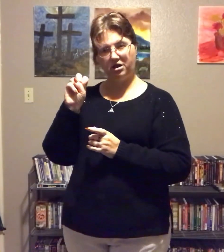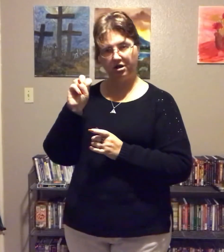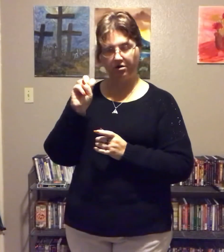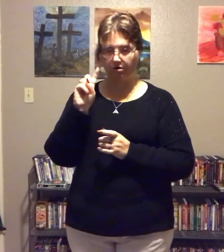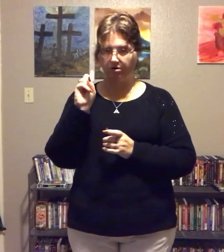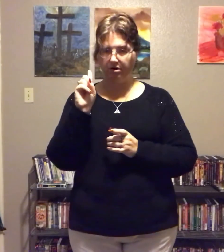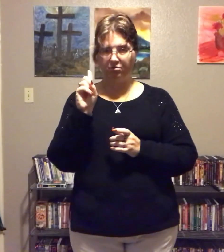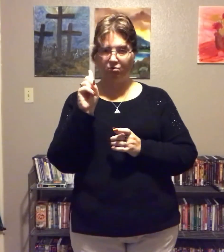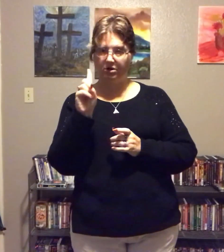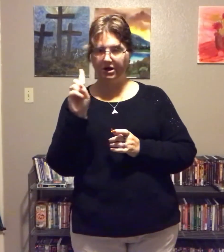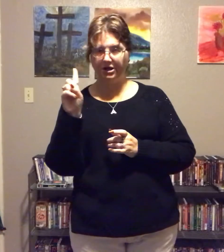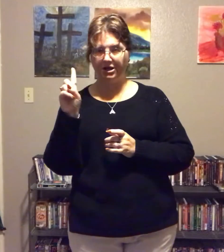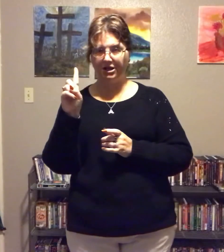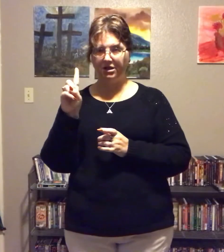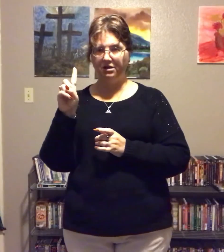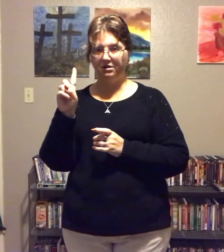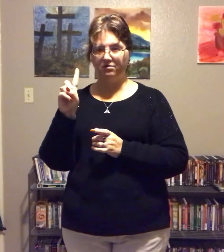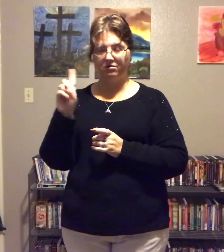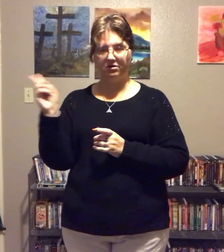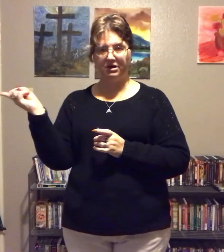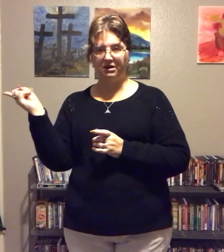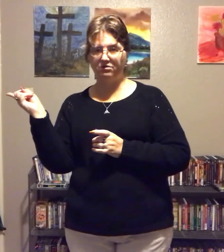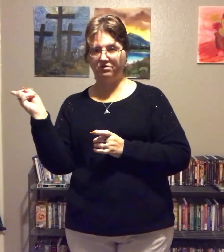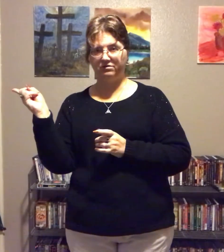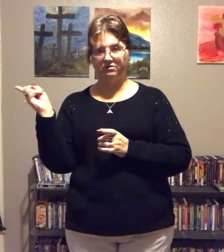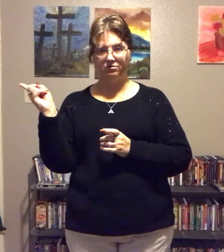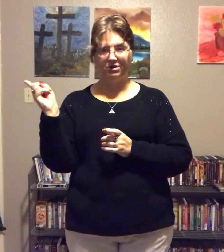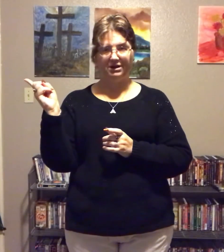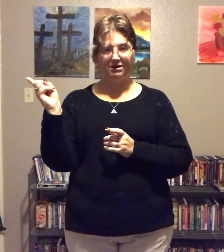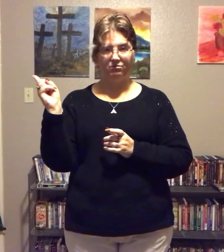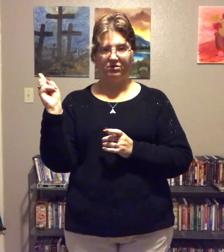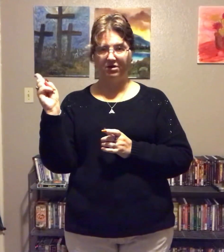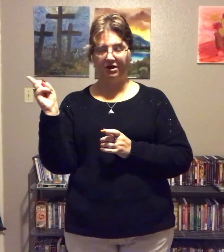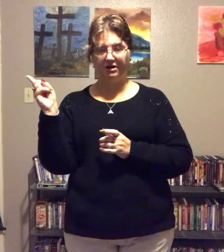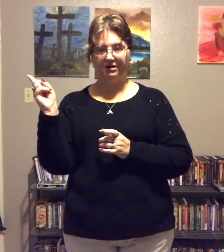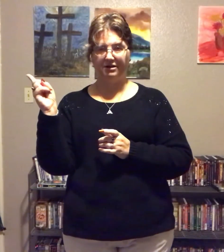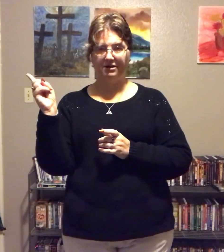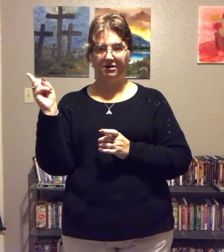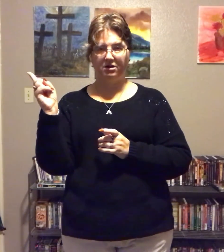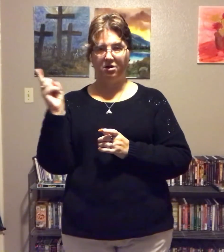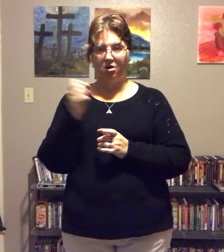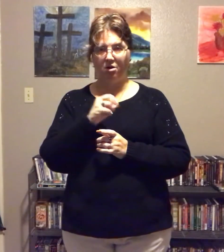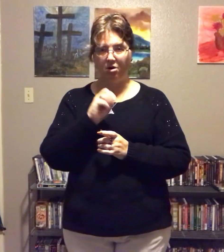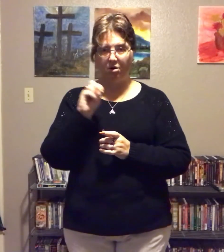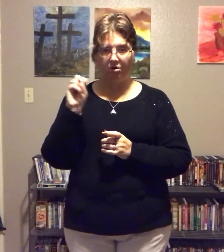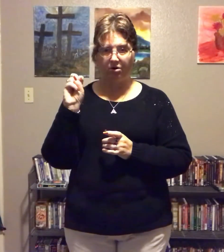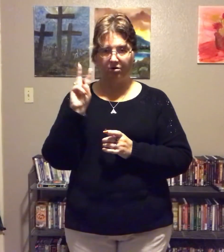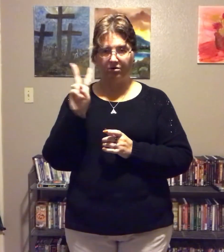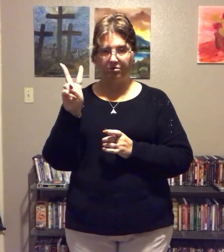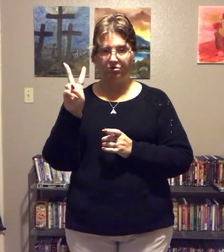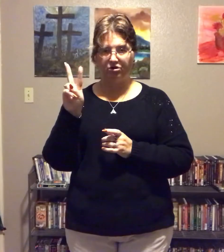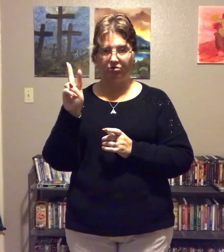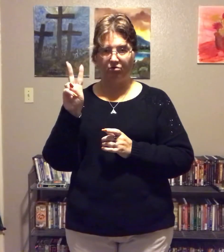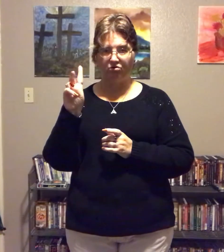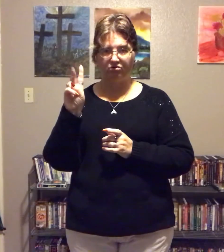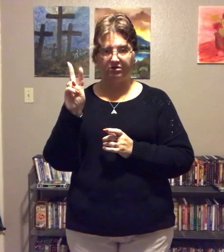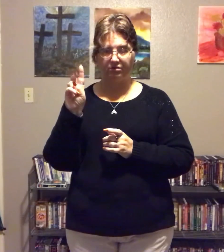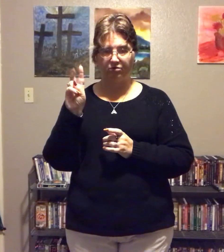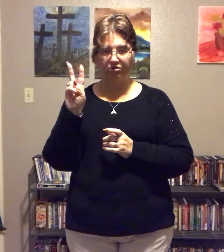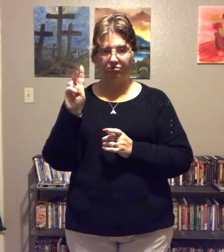Curtain number one, going on ahead and trusting the way down with God. Or curtain number two, sticking with your